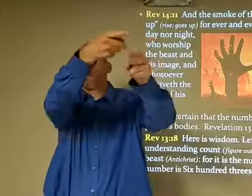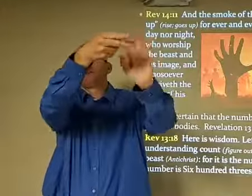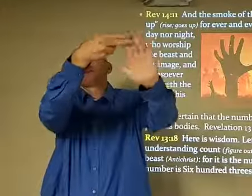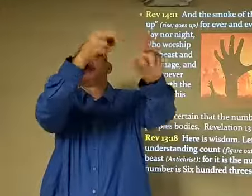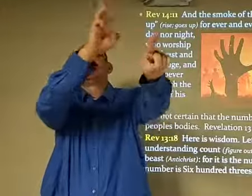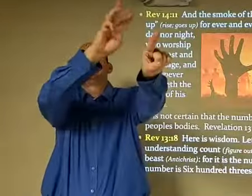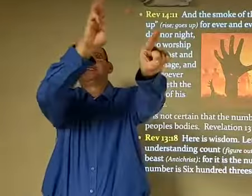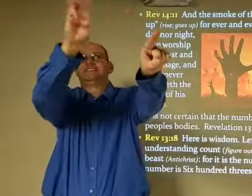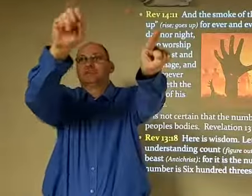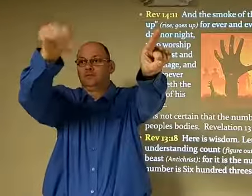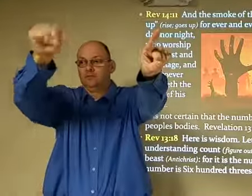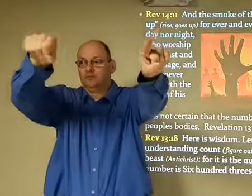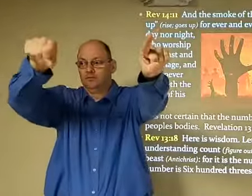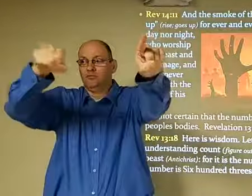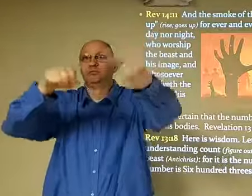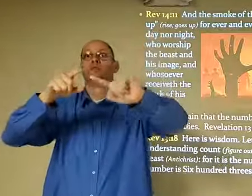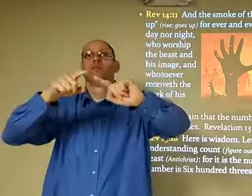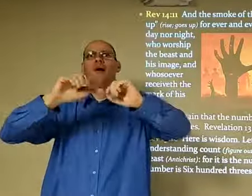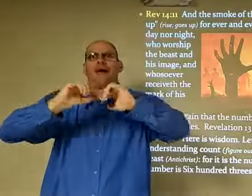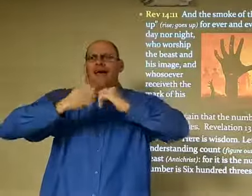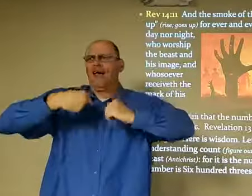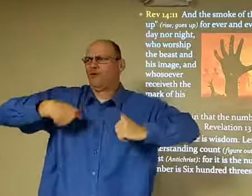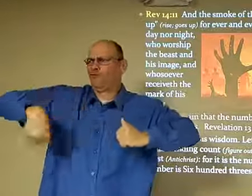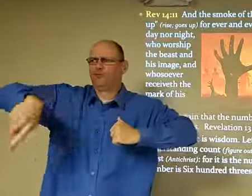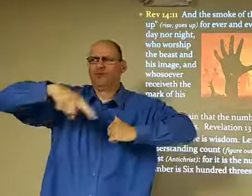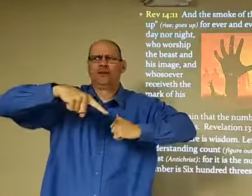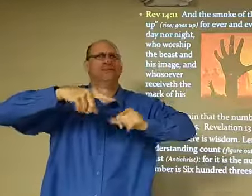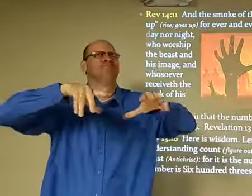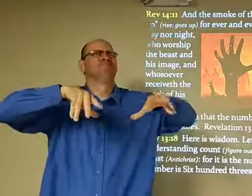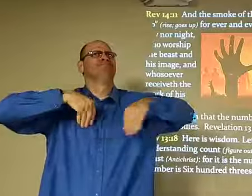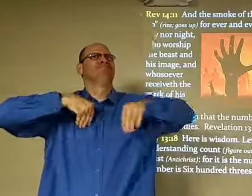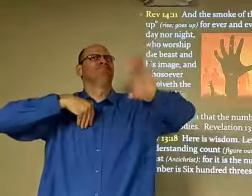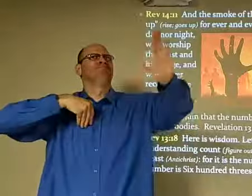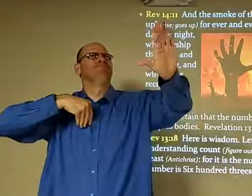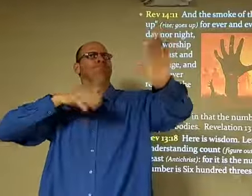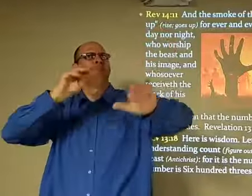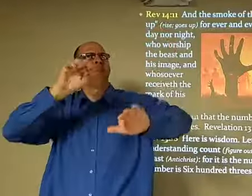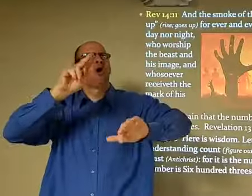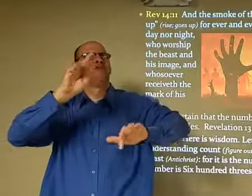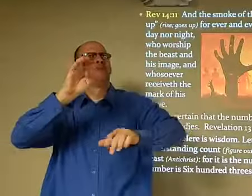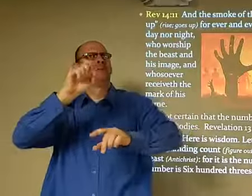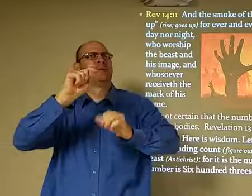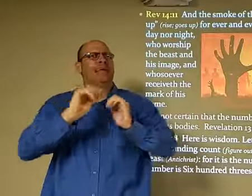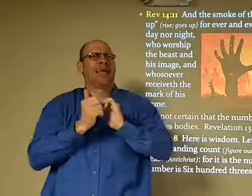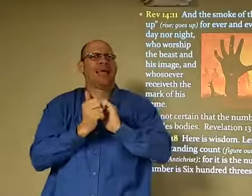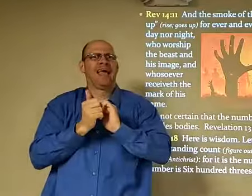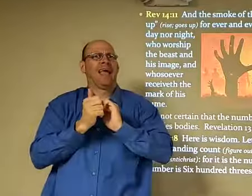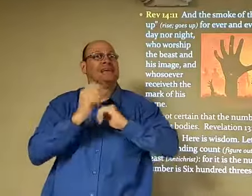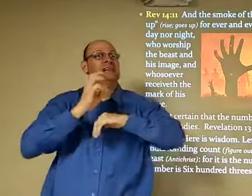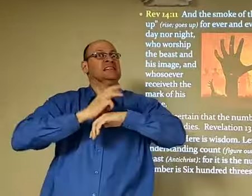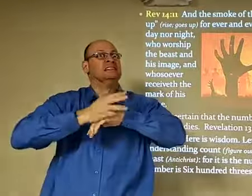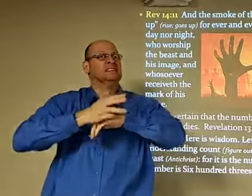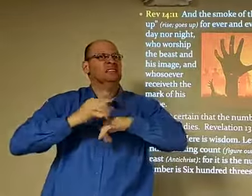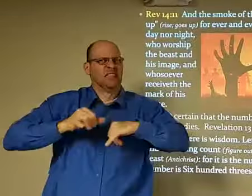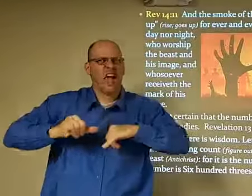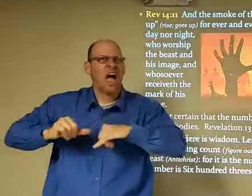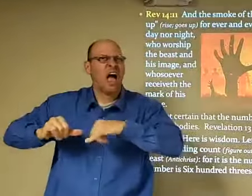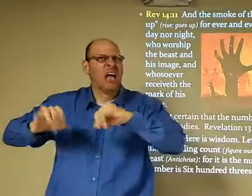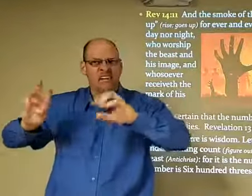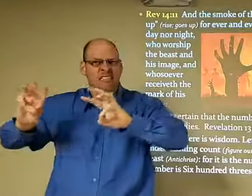we can't read it to the future we don't know but we know his number is 666 how are we going to take his mark you know is it going to be a 666